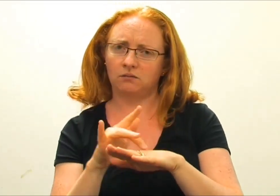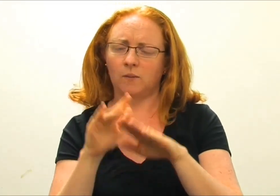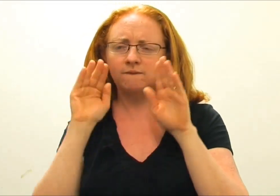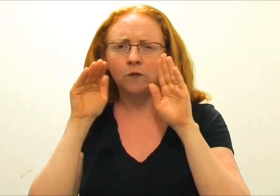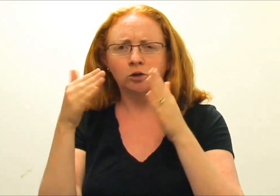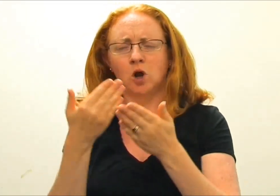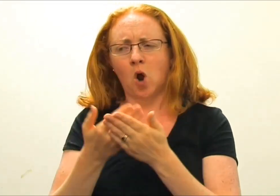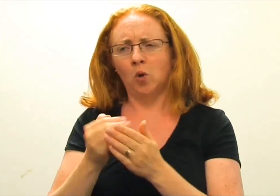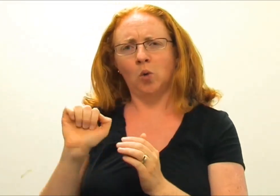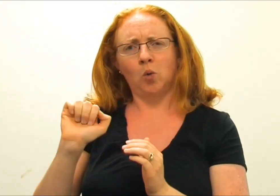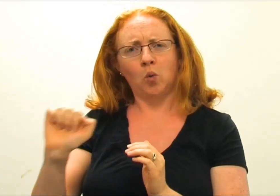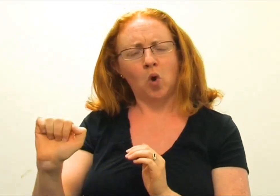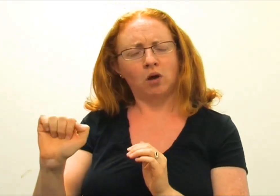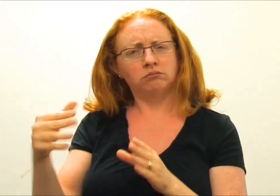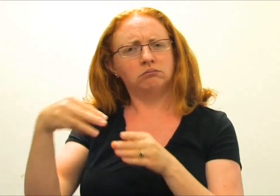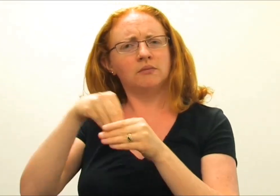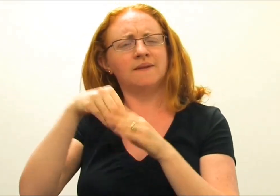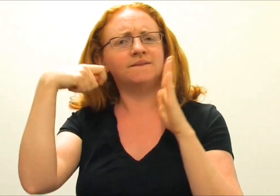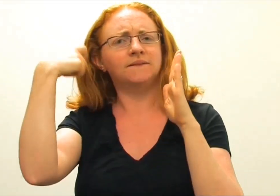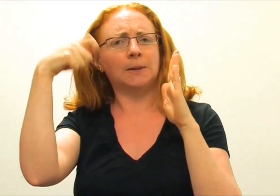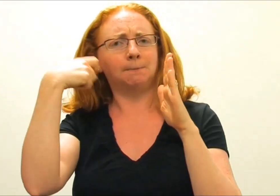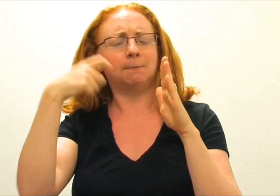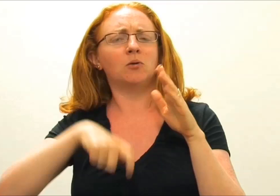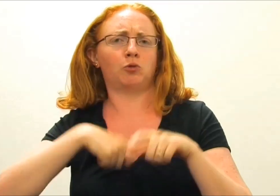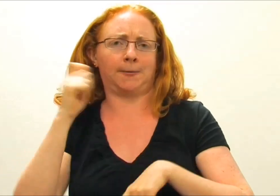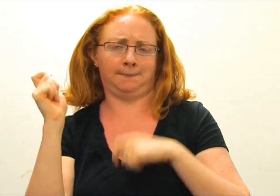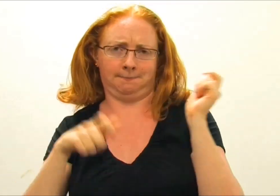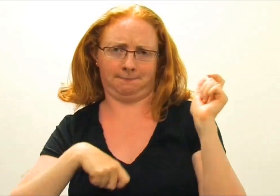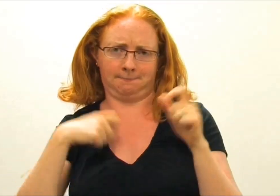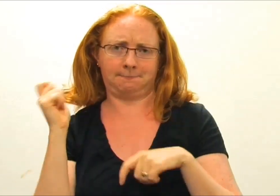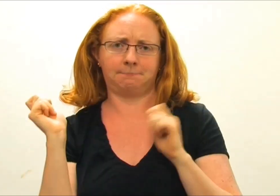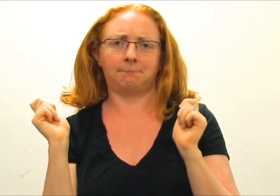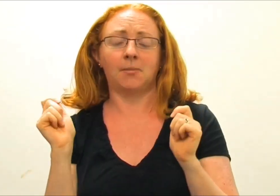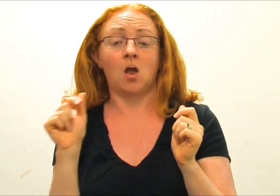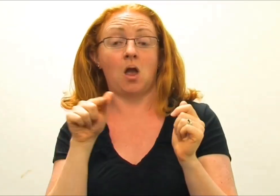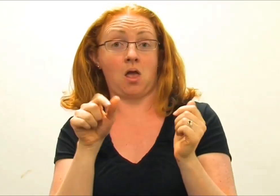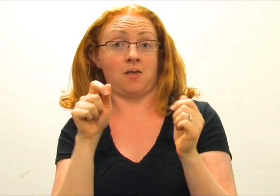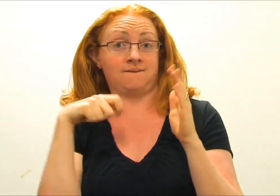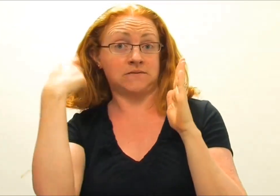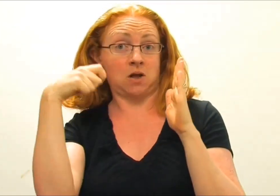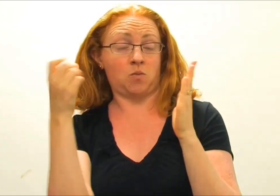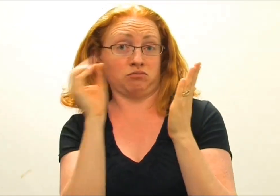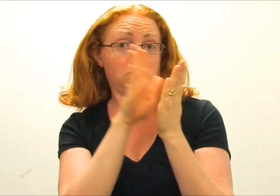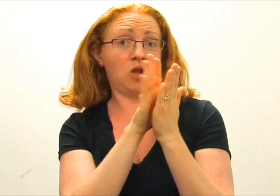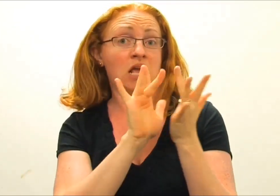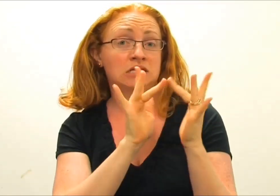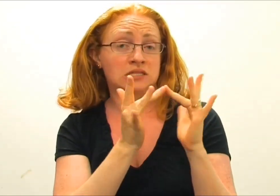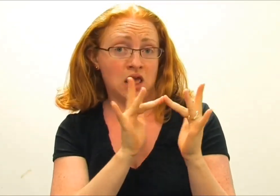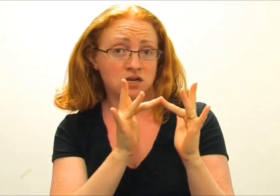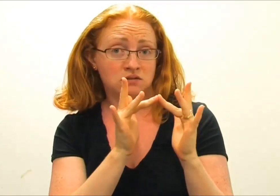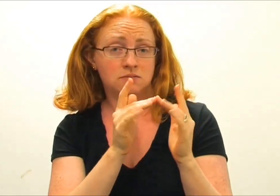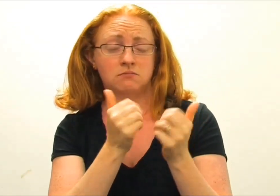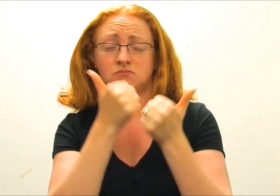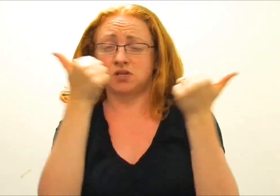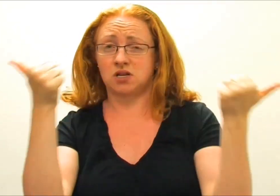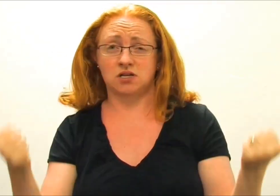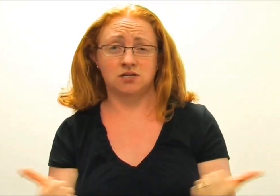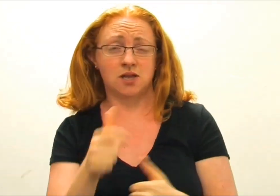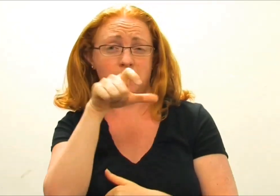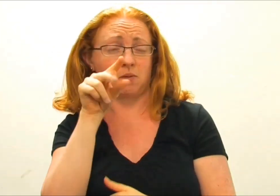play focuses on a striptease that she did that was filmed. And that video was then put on the internet and she's